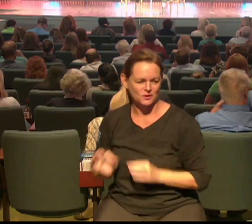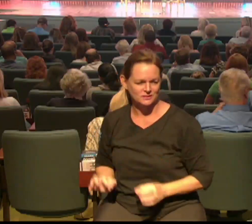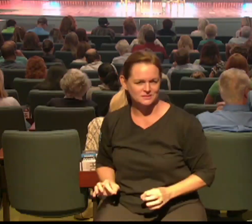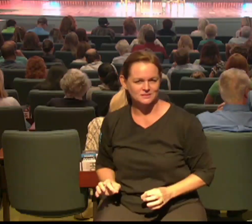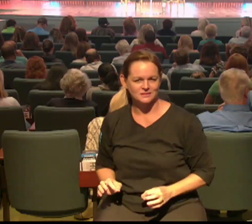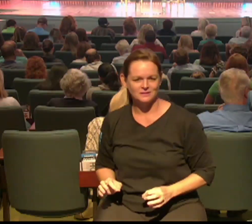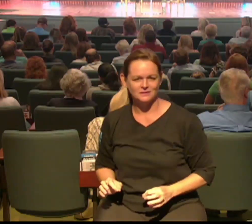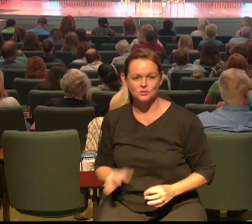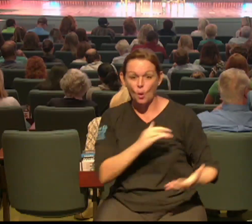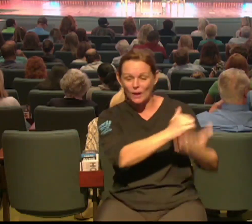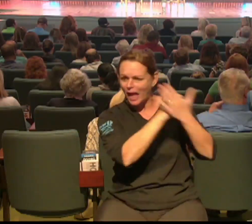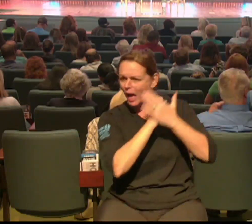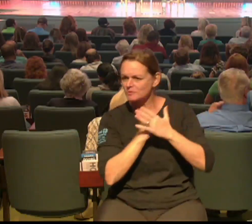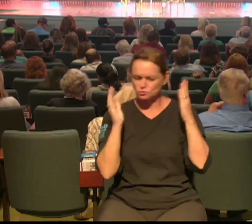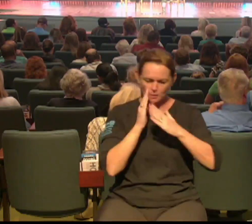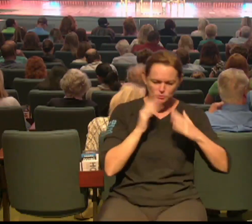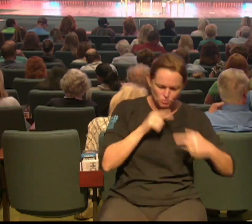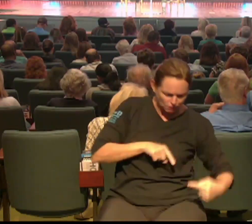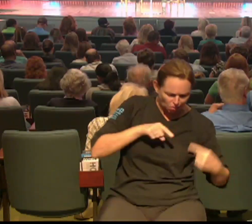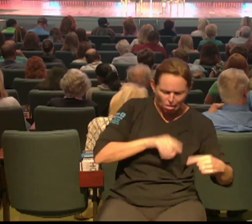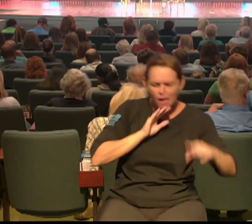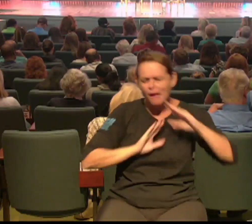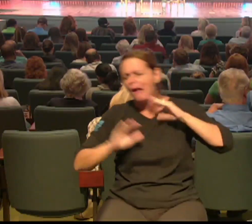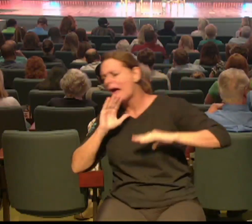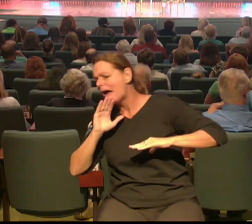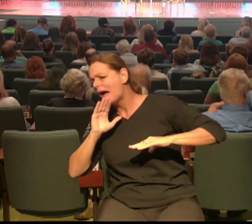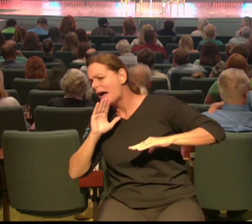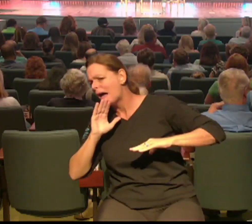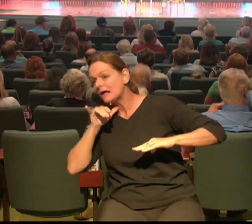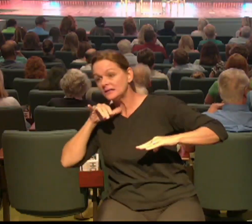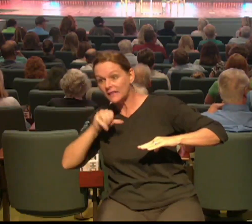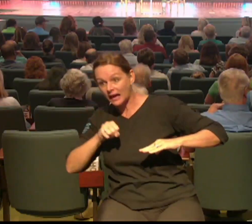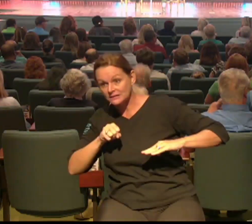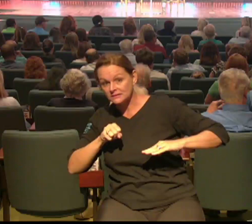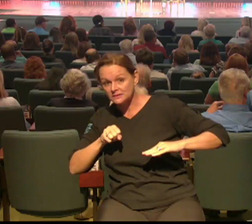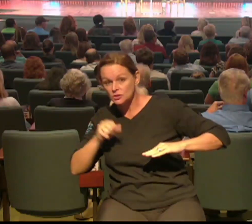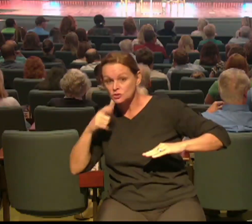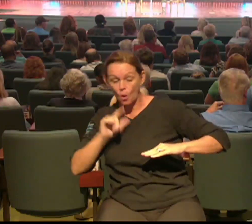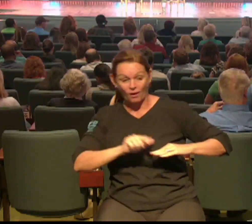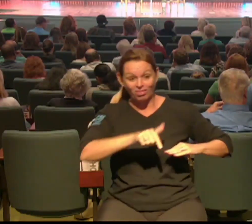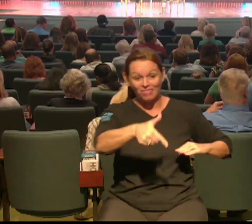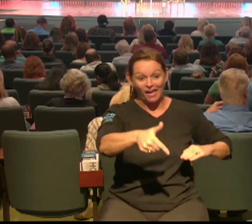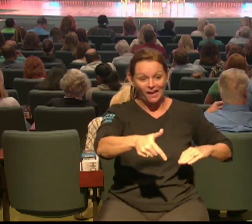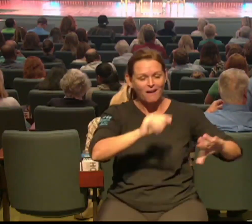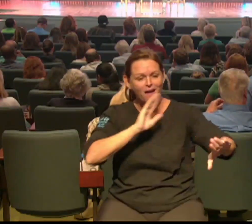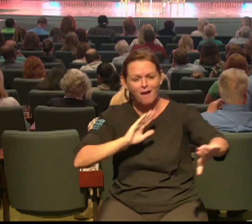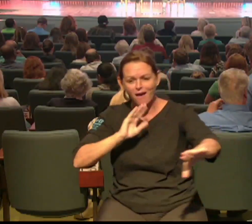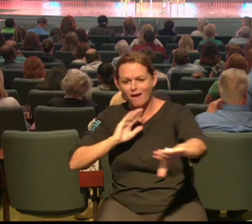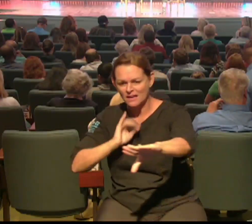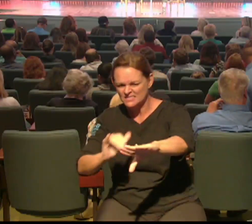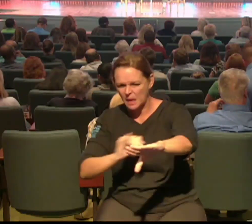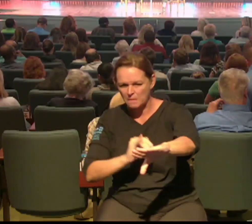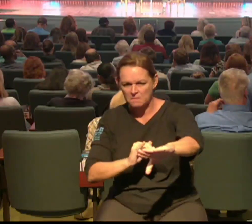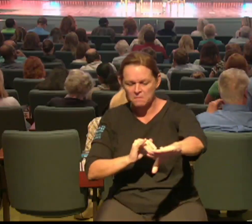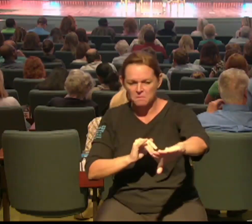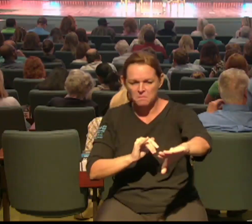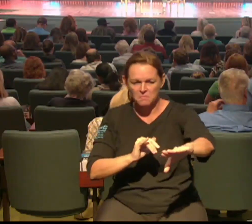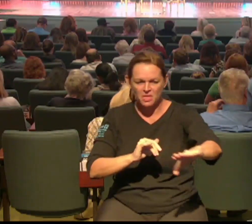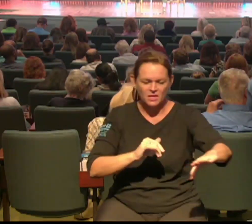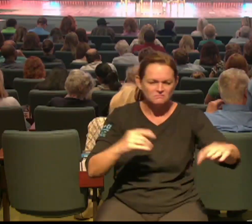to help others who have all kinds of troubles using the same help that we ourselves have received from God you know we're all on a journey